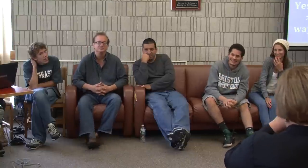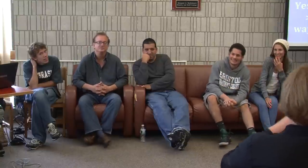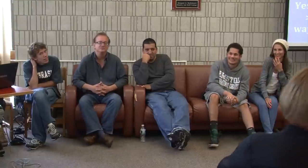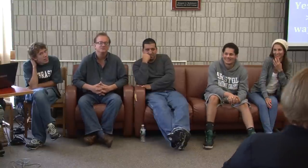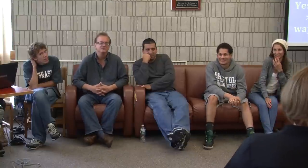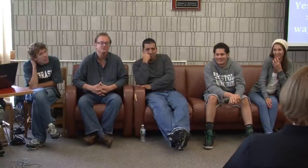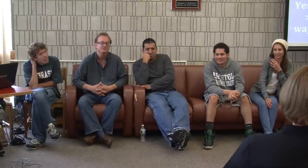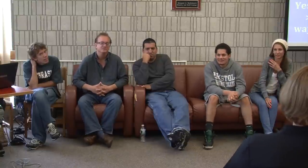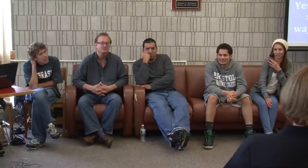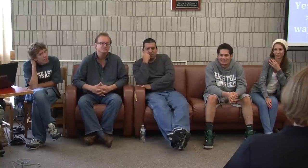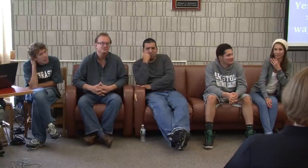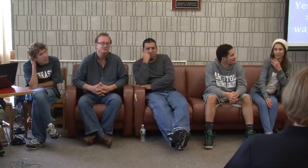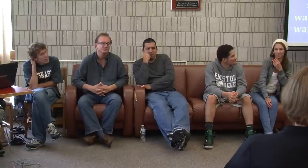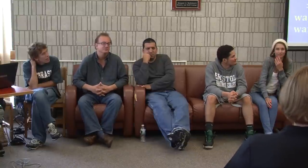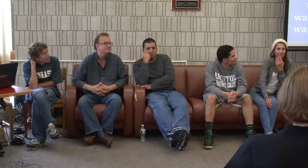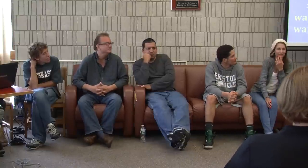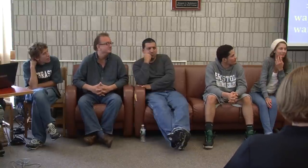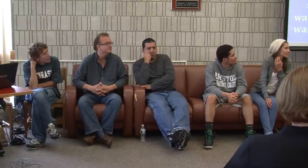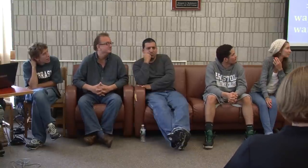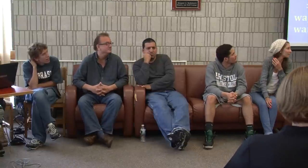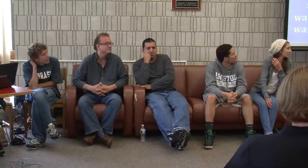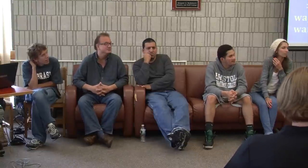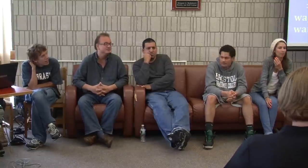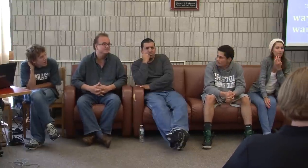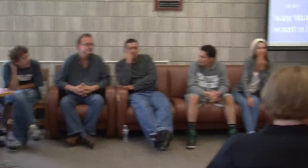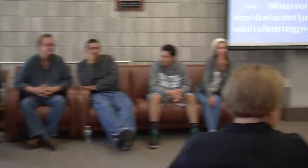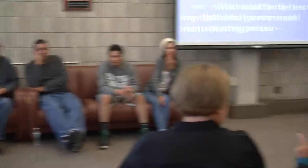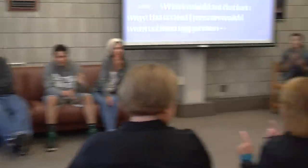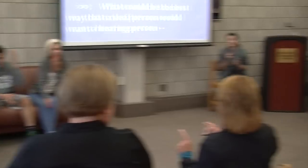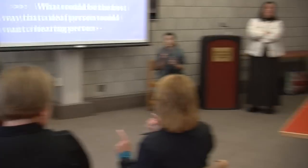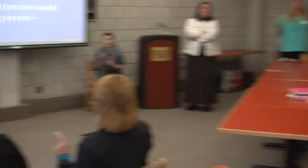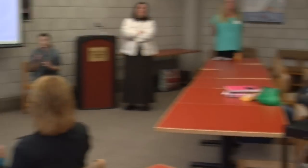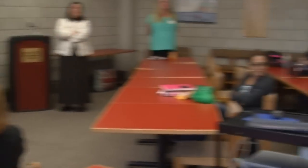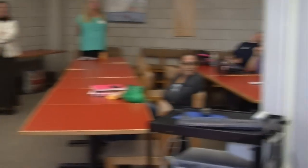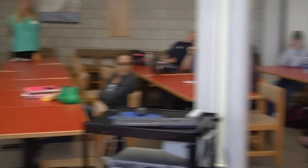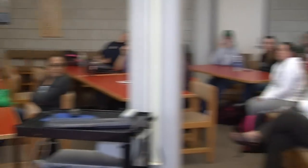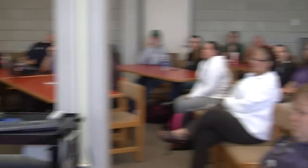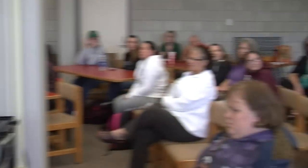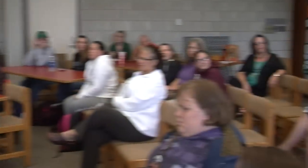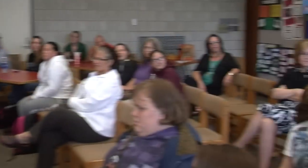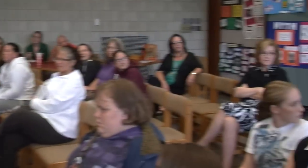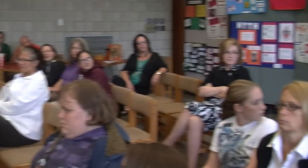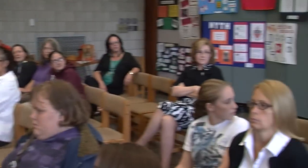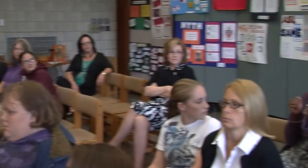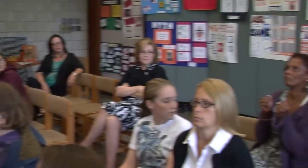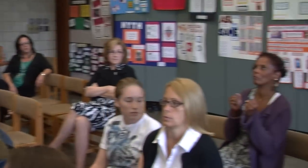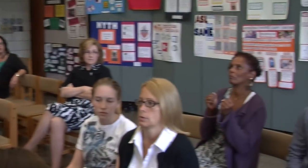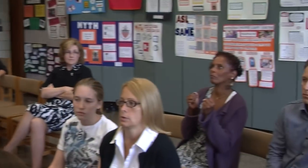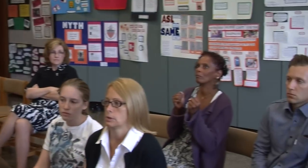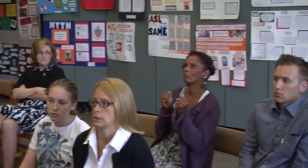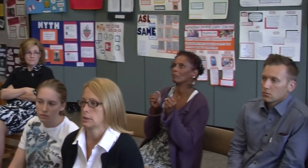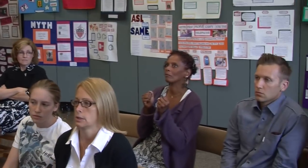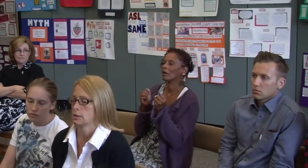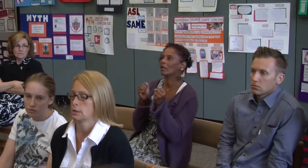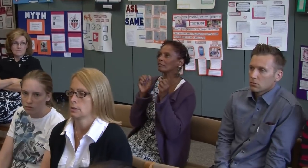a hearing person? I think I did that wrong. I'm sorry. What would be the best way for a